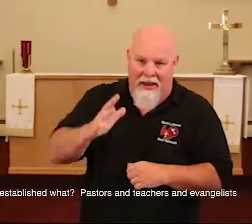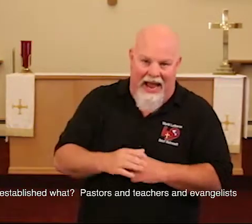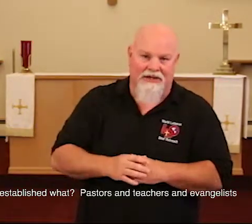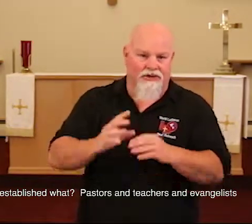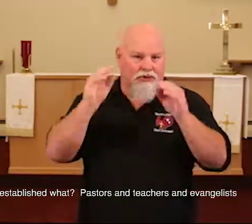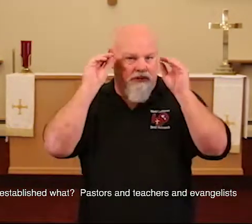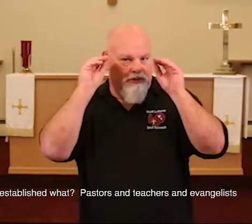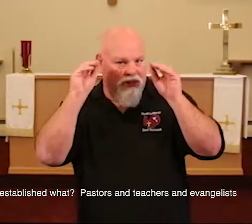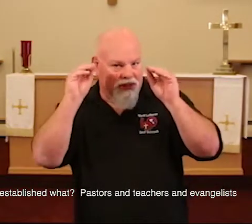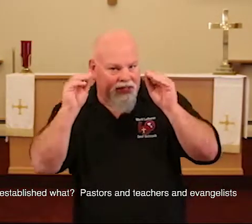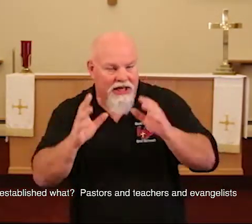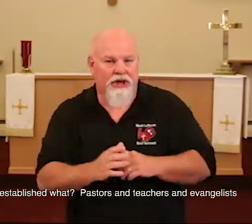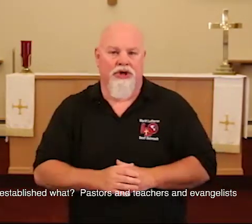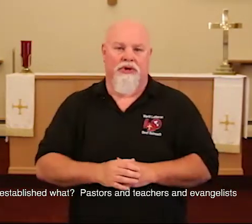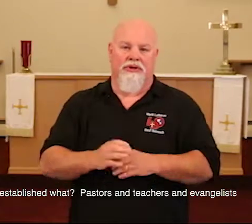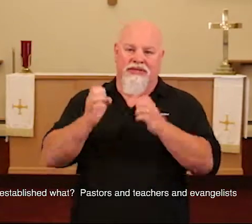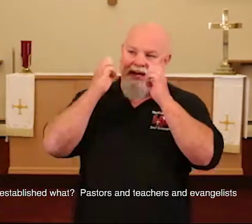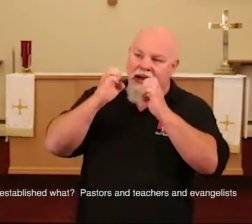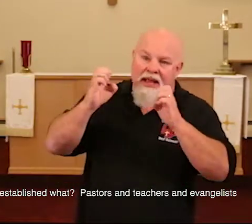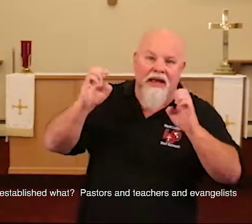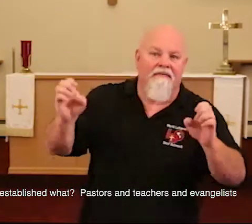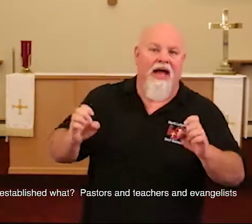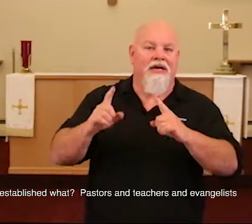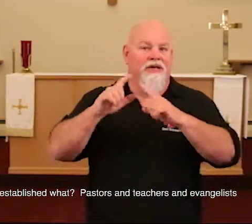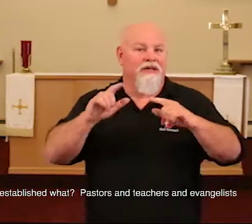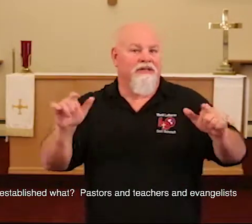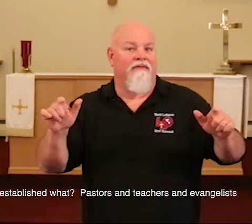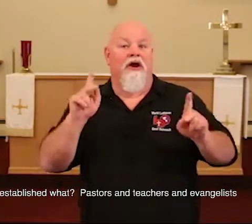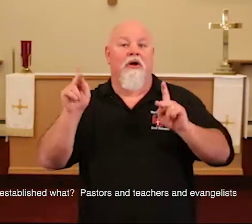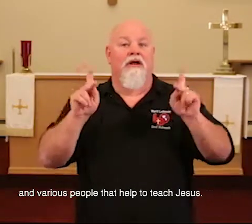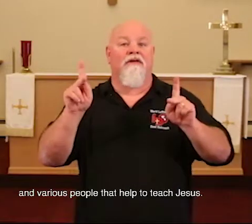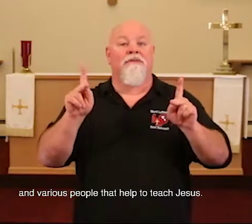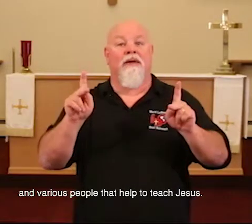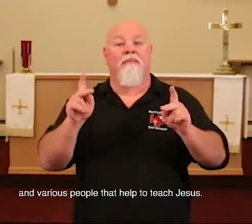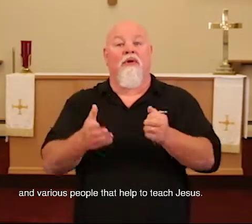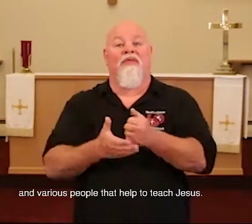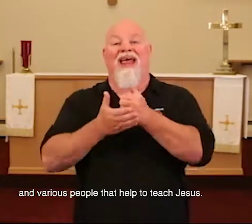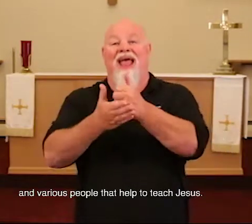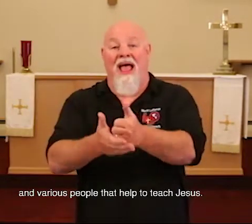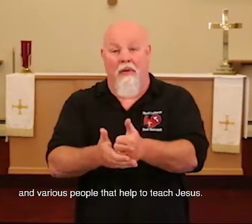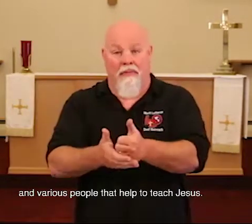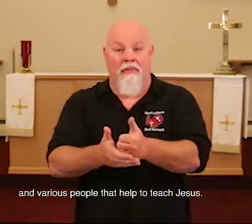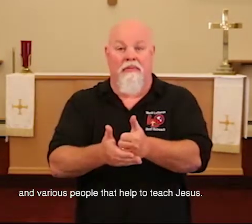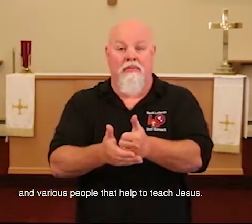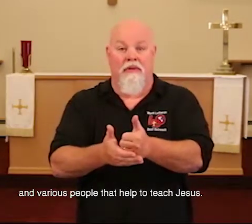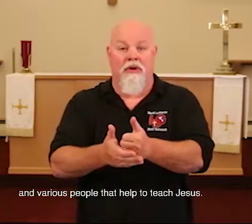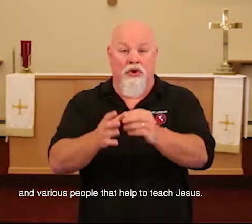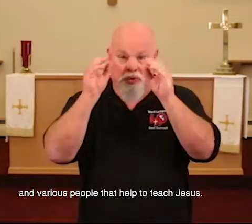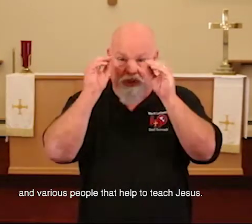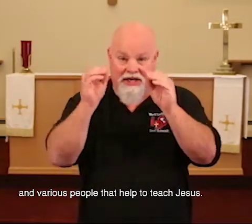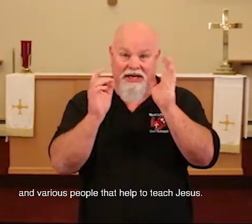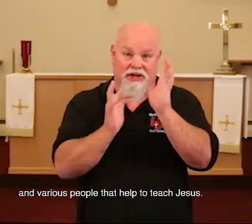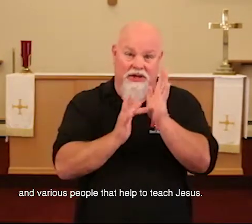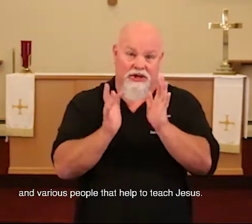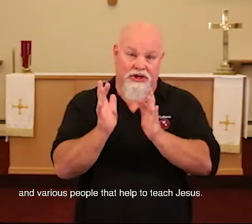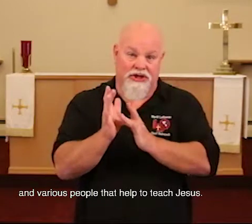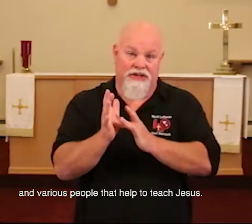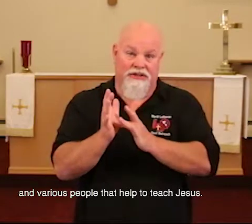Pastors and teachers and evangelists and various people that help to teach Jesus.